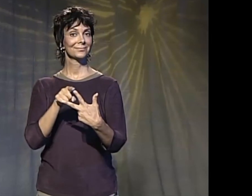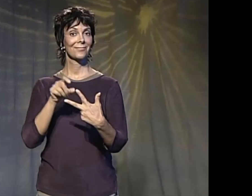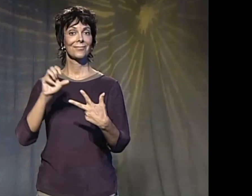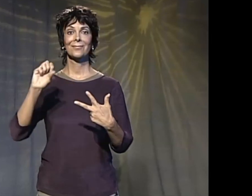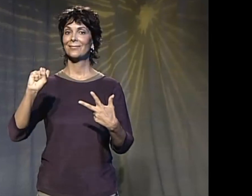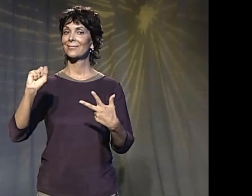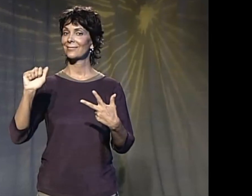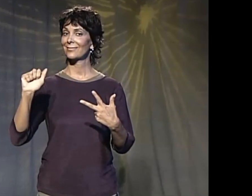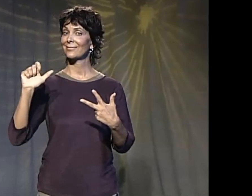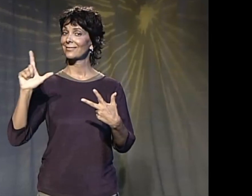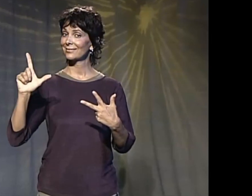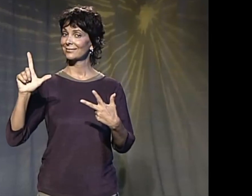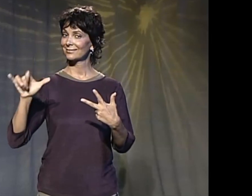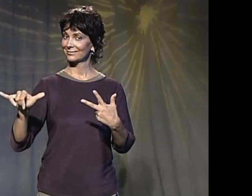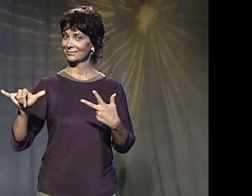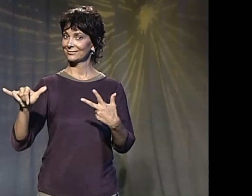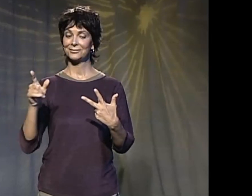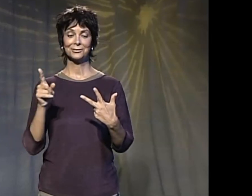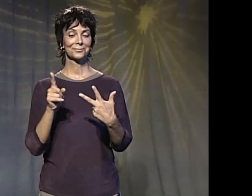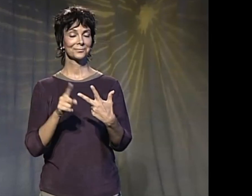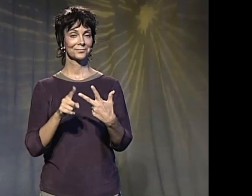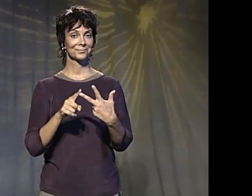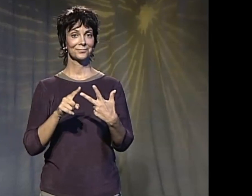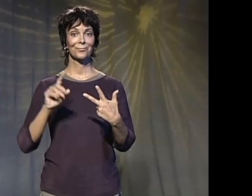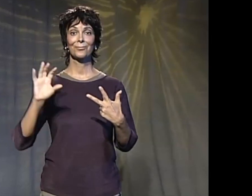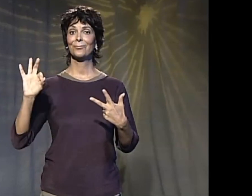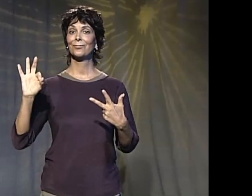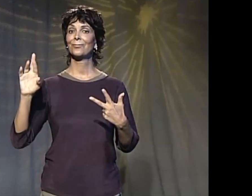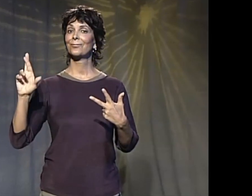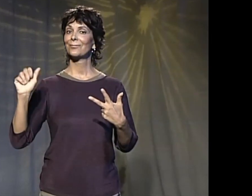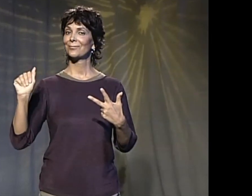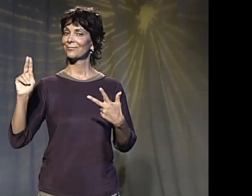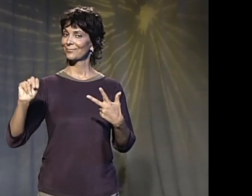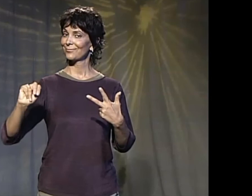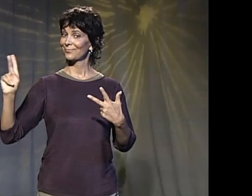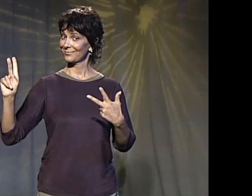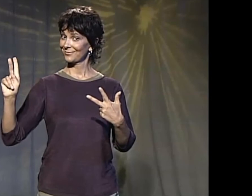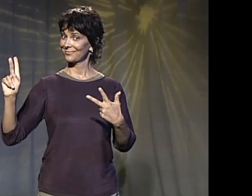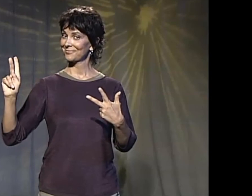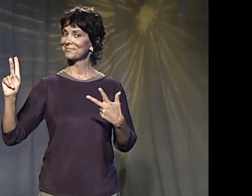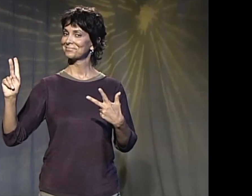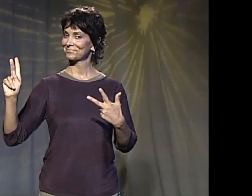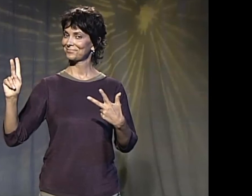Flo. Point to the second one and say Sally. And then point to the third and spell Frank.